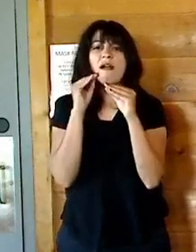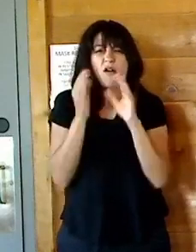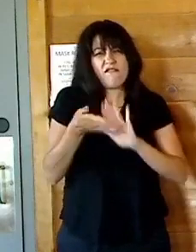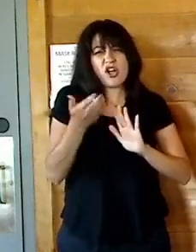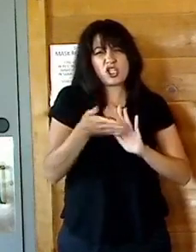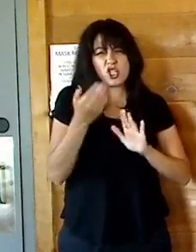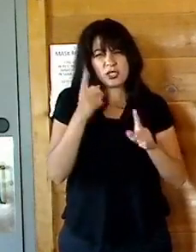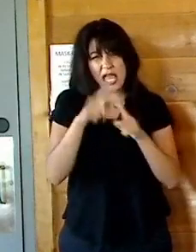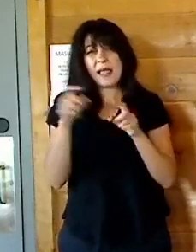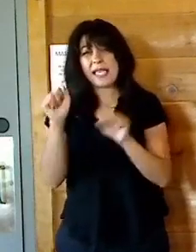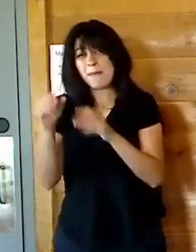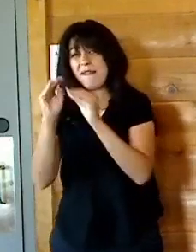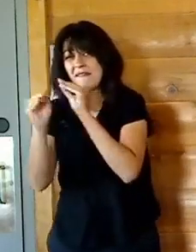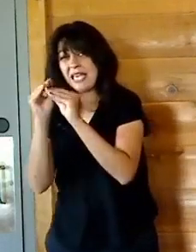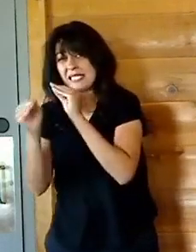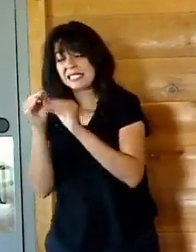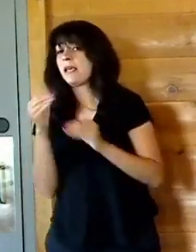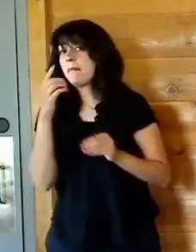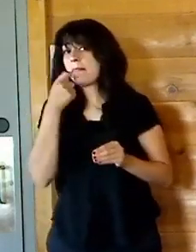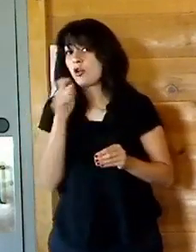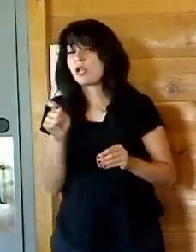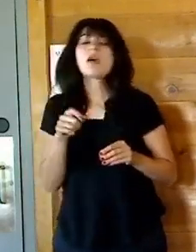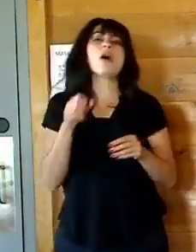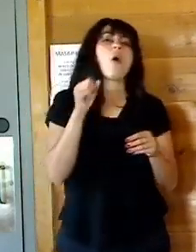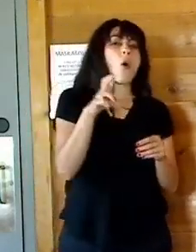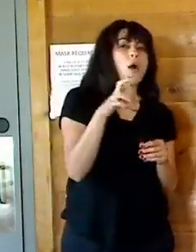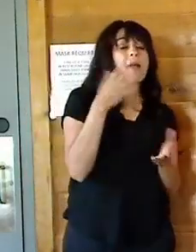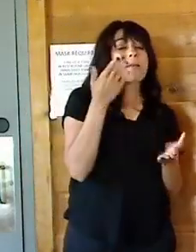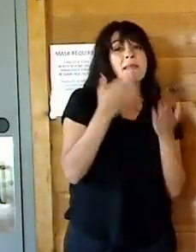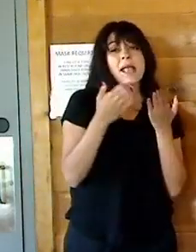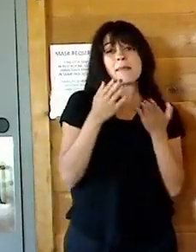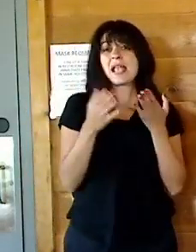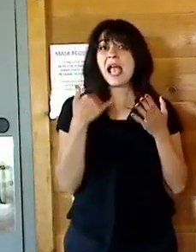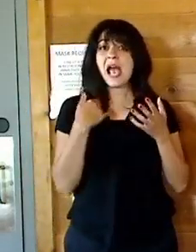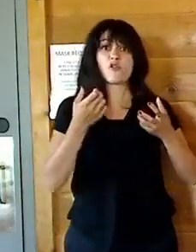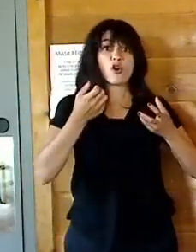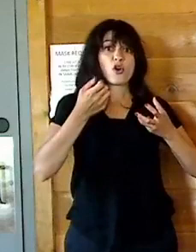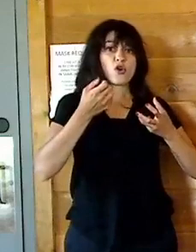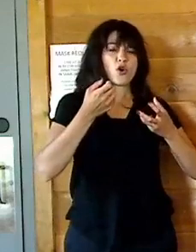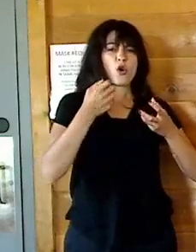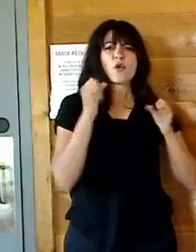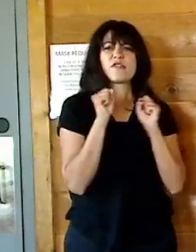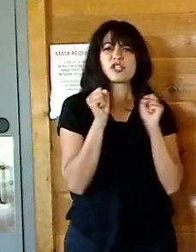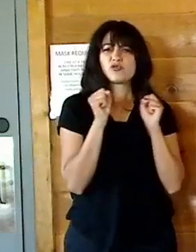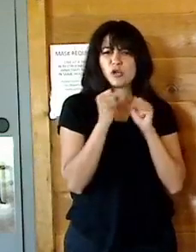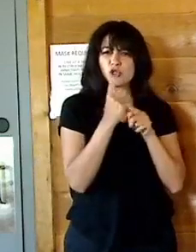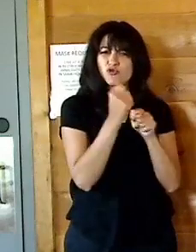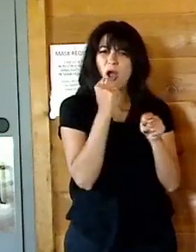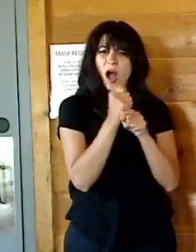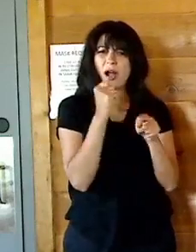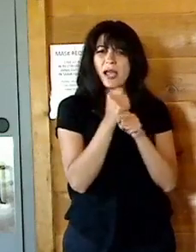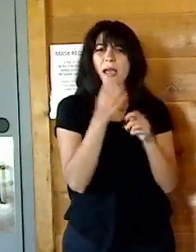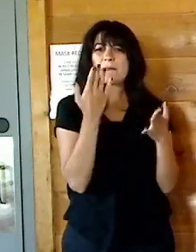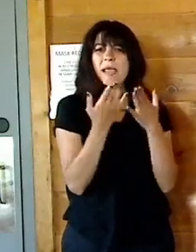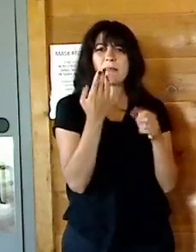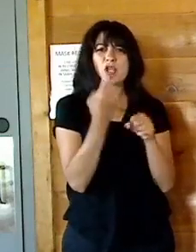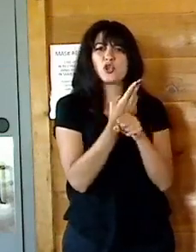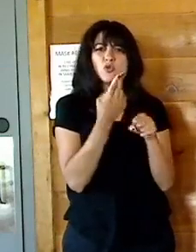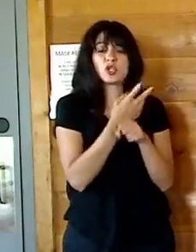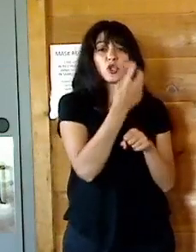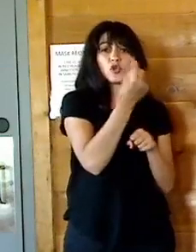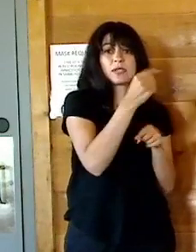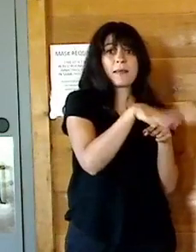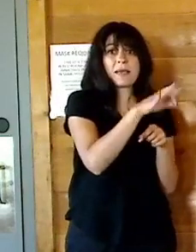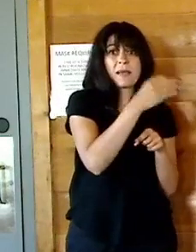Another idea might be that there might be a refrigerator truck that could be used perhaps Tuesday picking up food